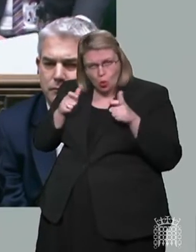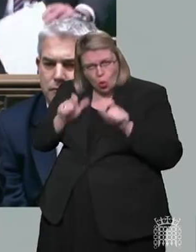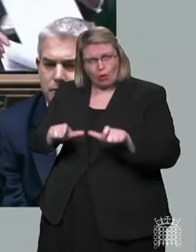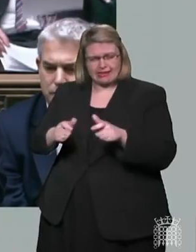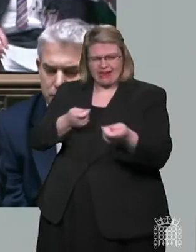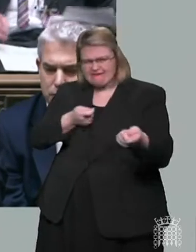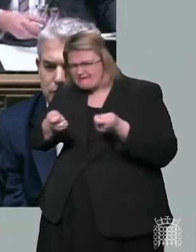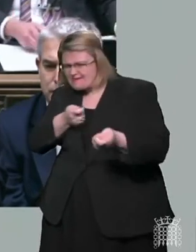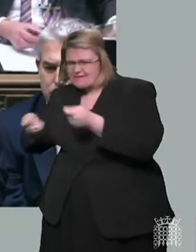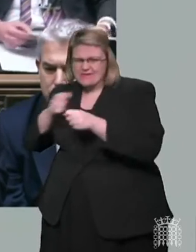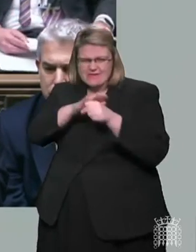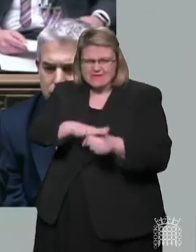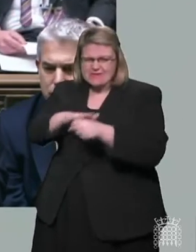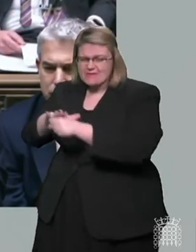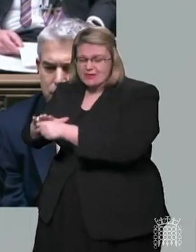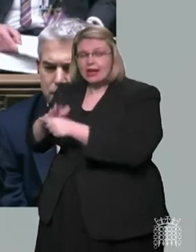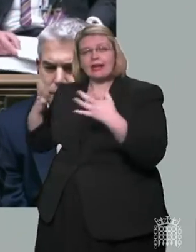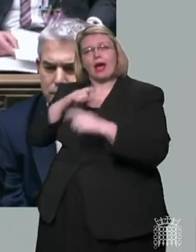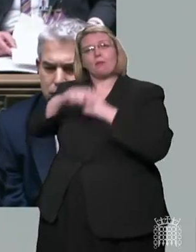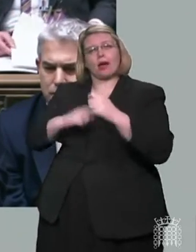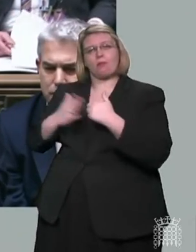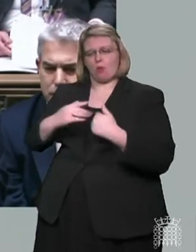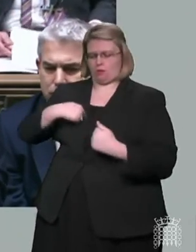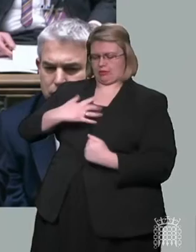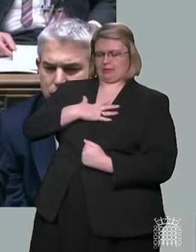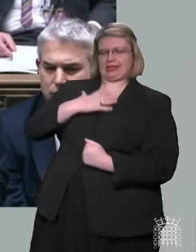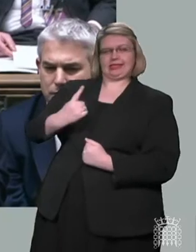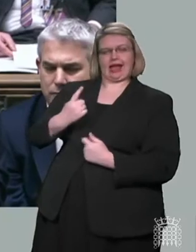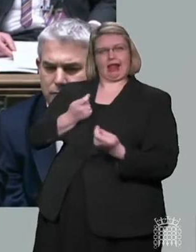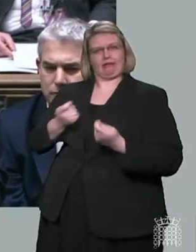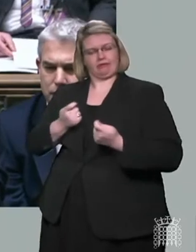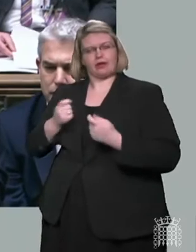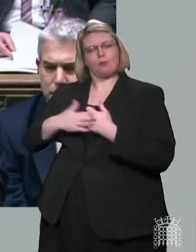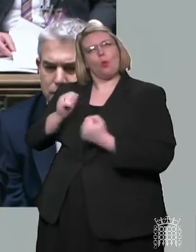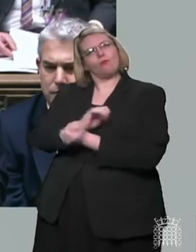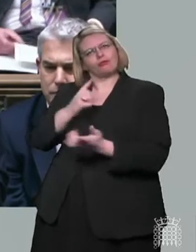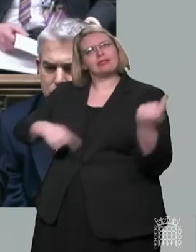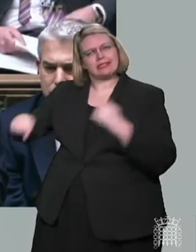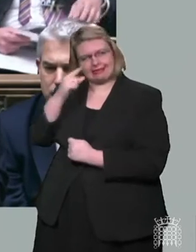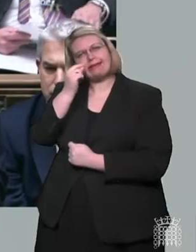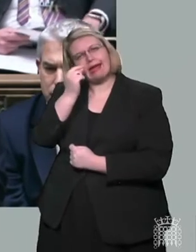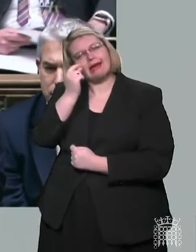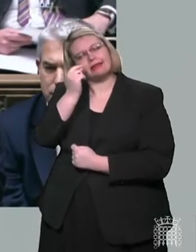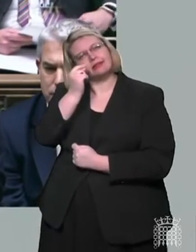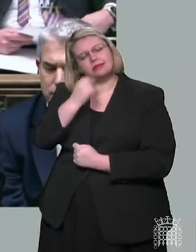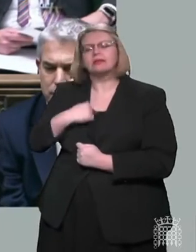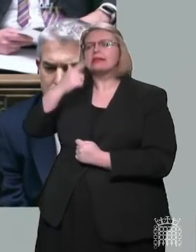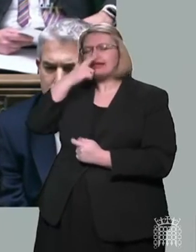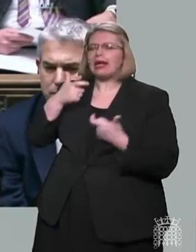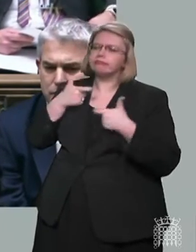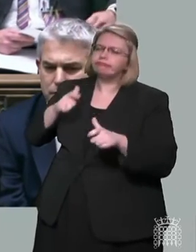responsibility. So we protect ourselves without losing our liberties. And maintaining our contingent